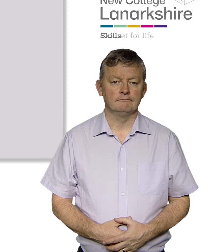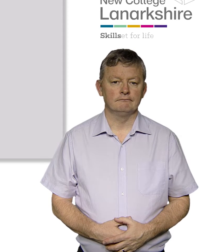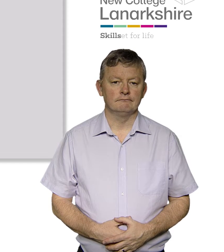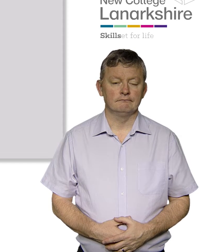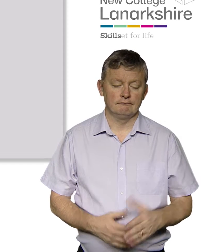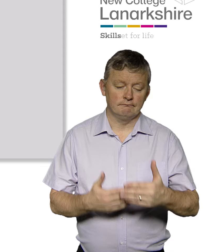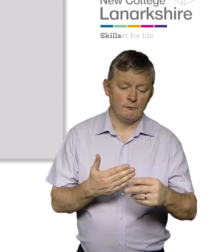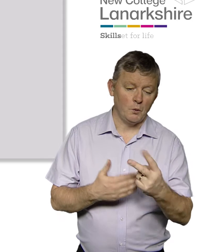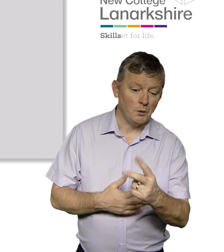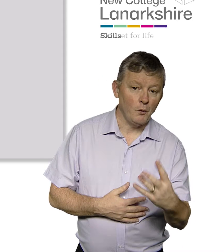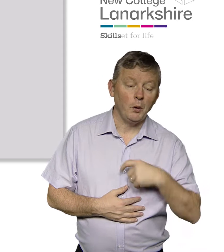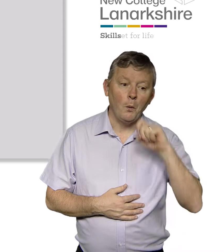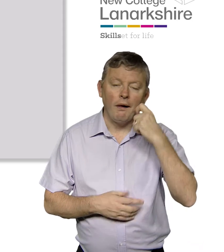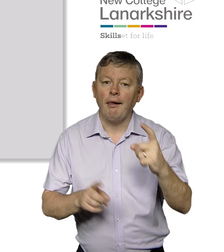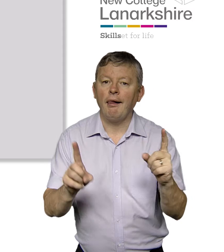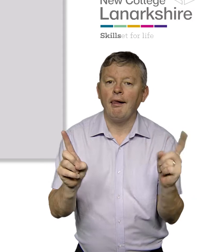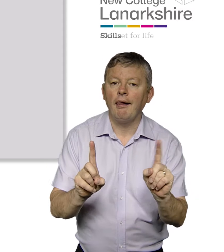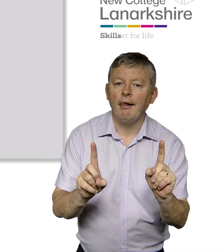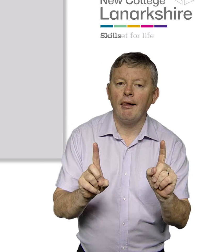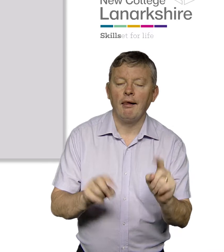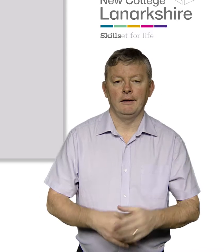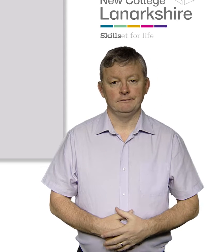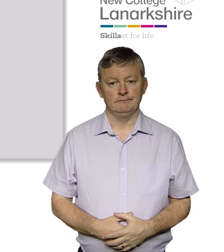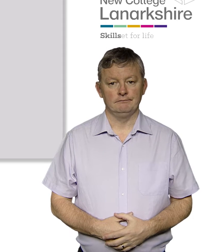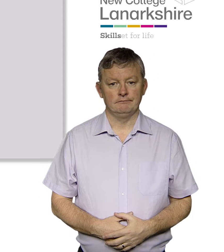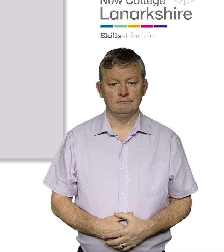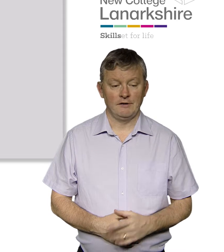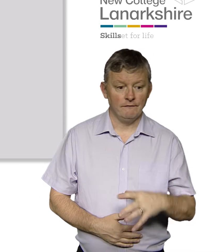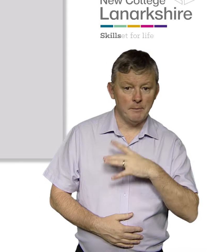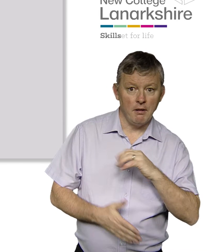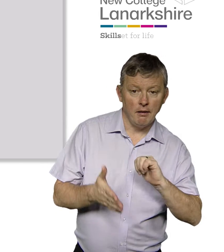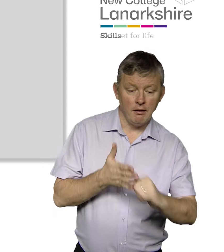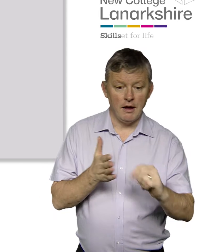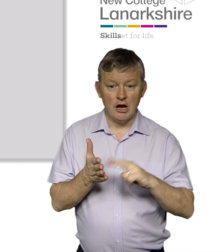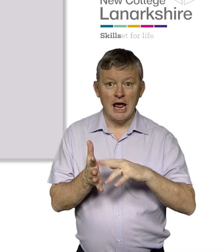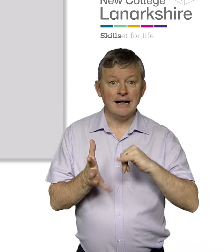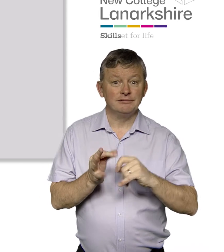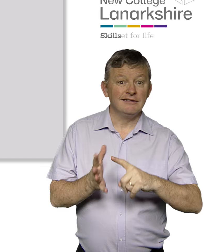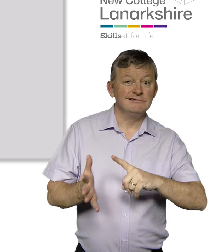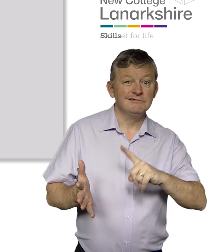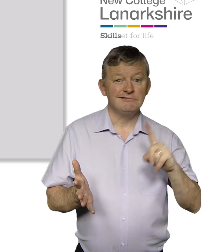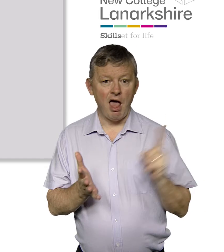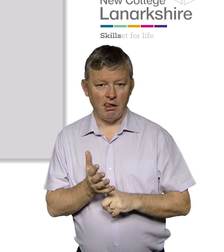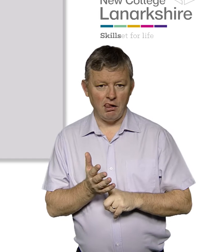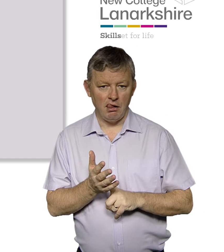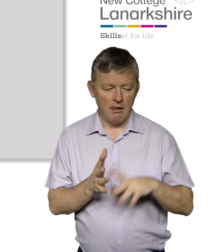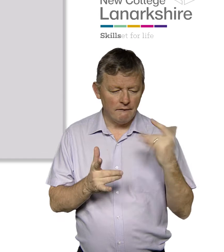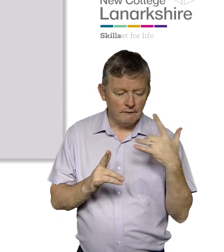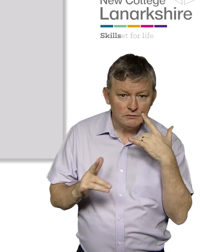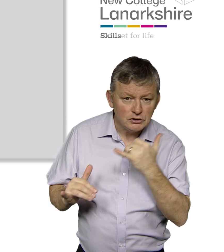By 2024, we will When available, publish the NHS BSL version of all